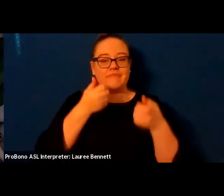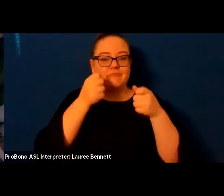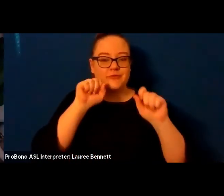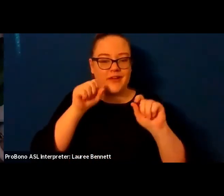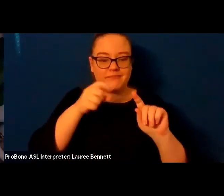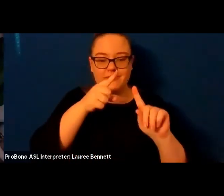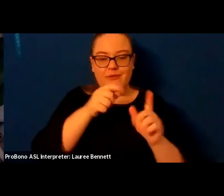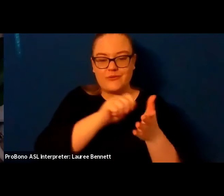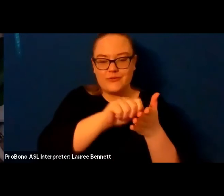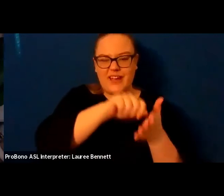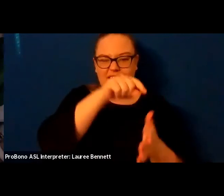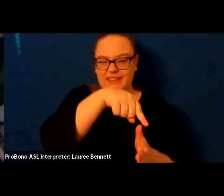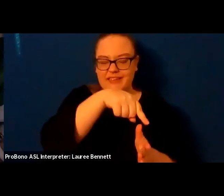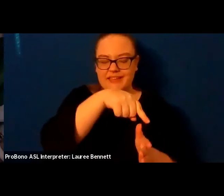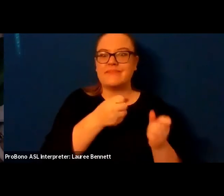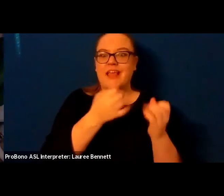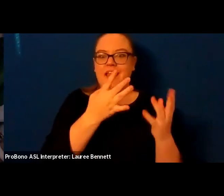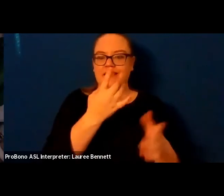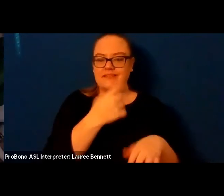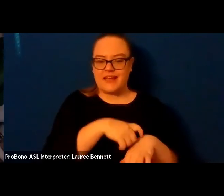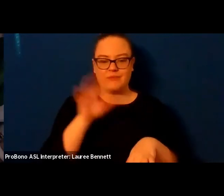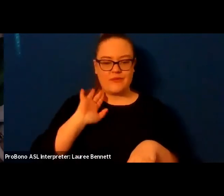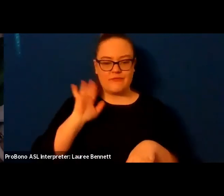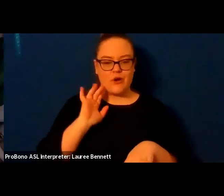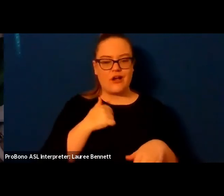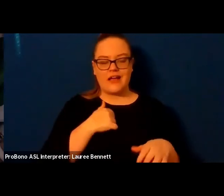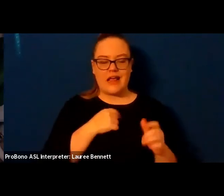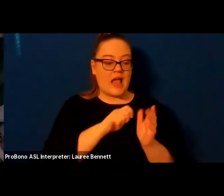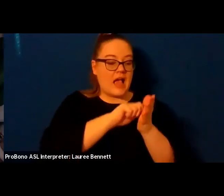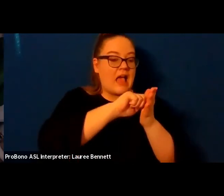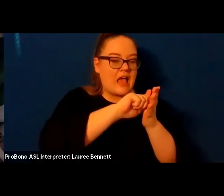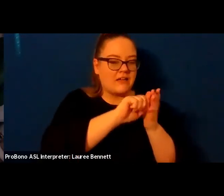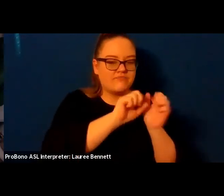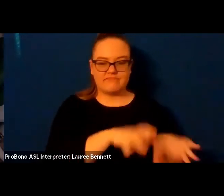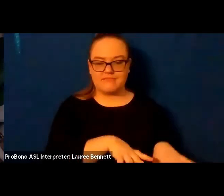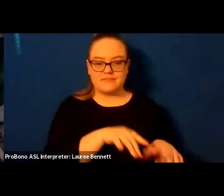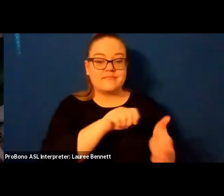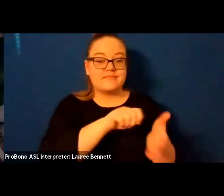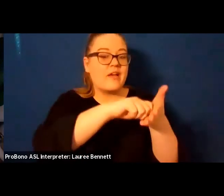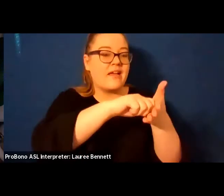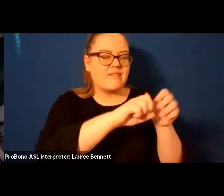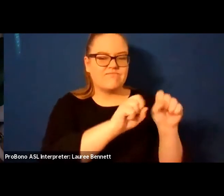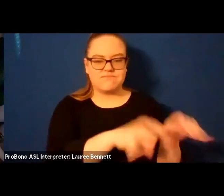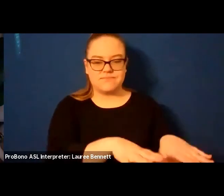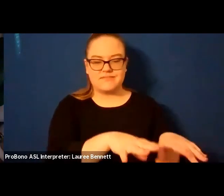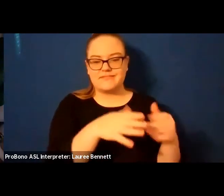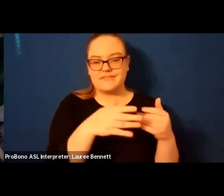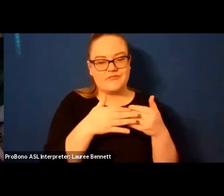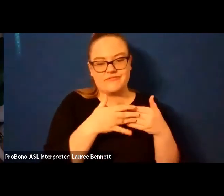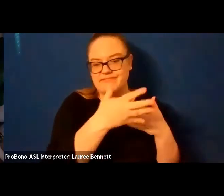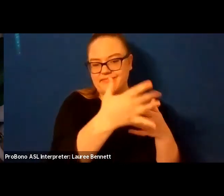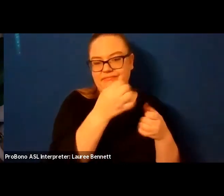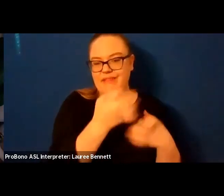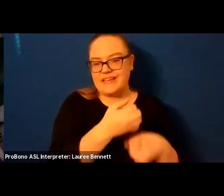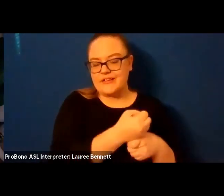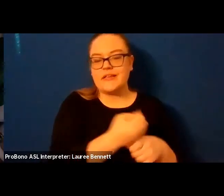um and had abandoned kind of effort after effort over the years and finally sat